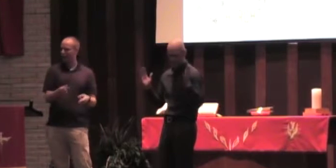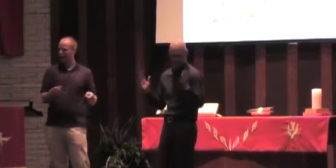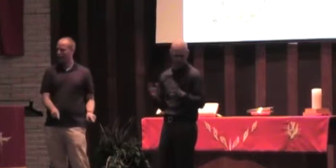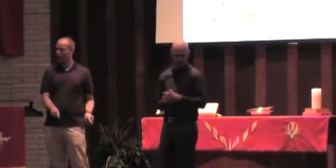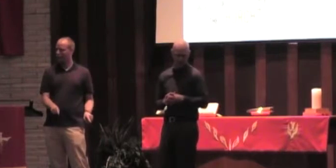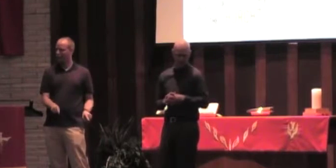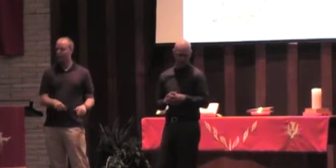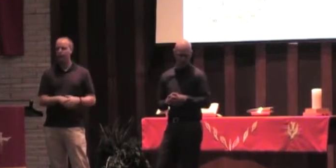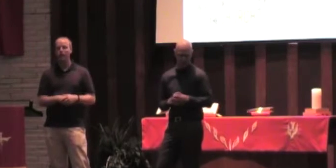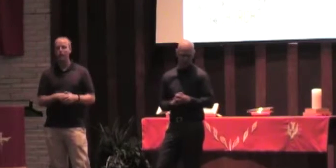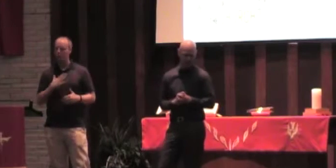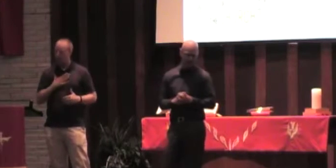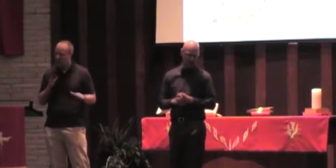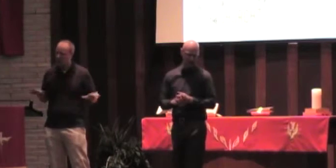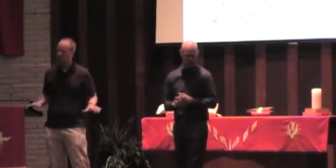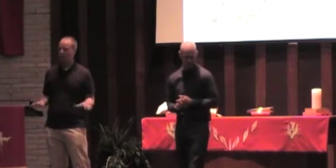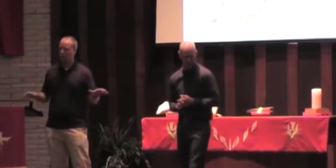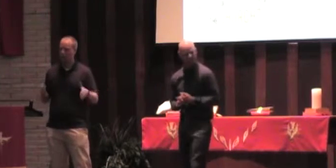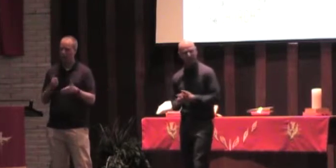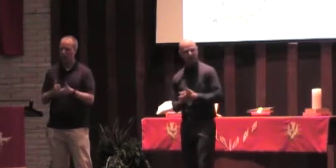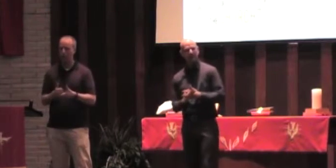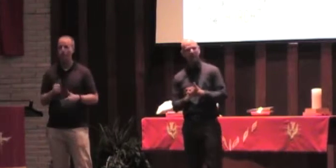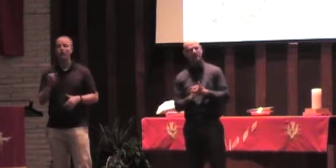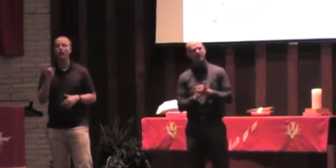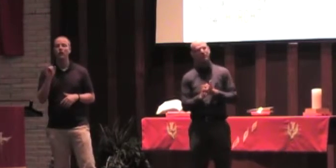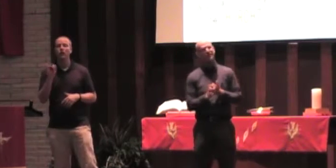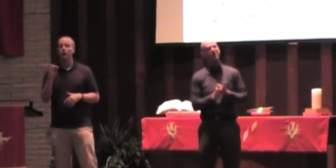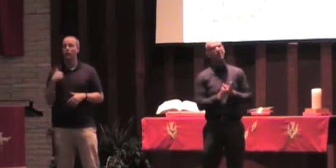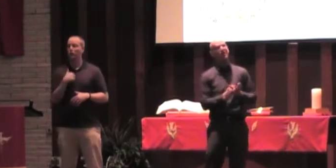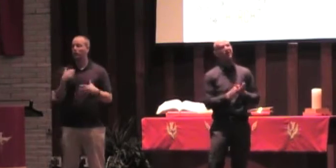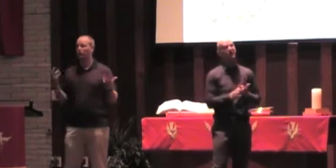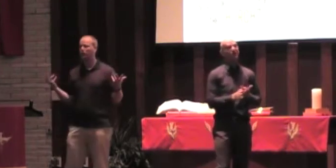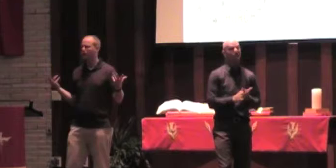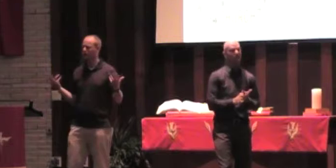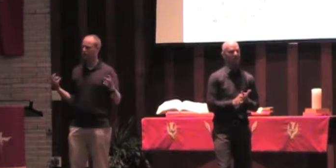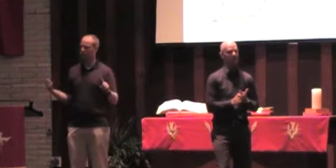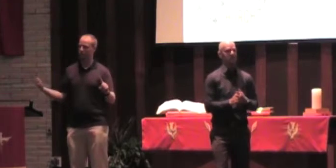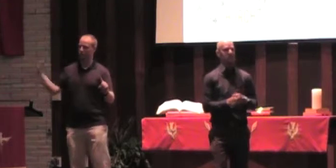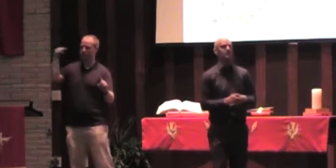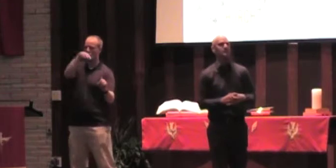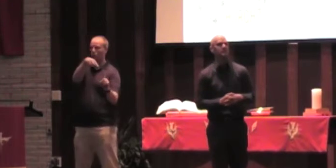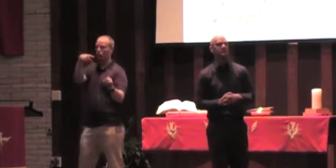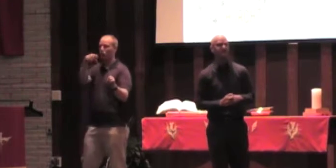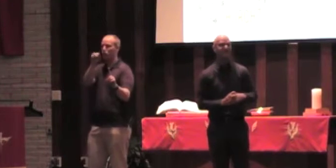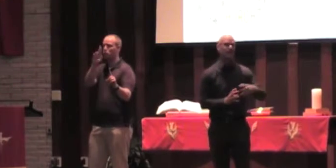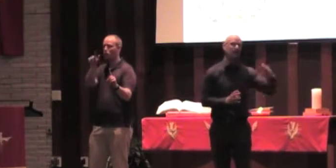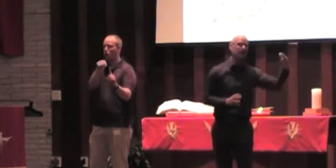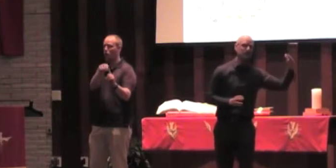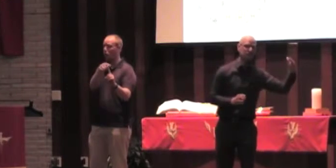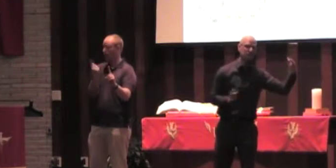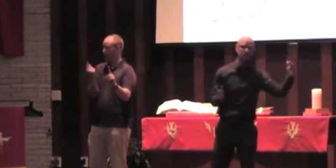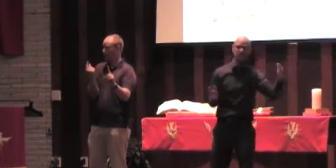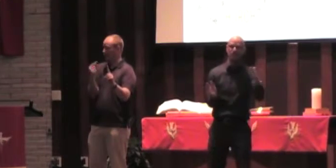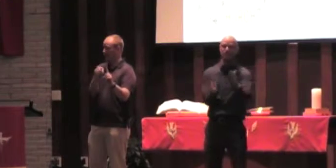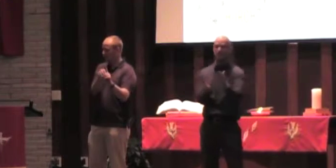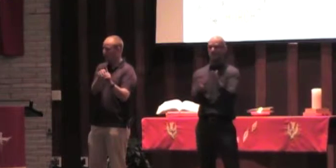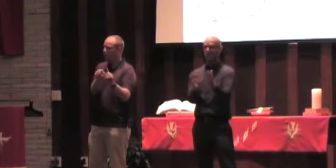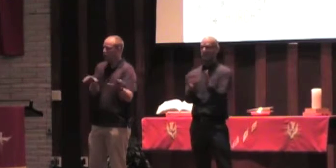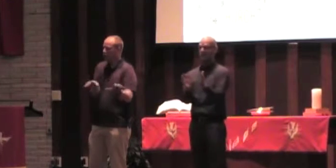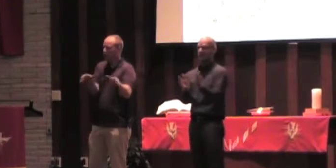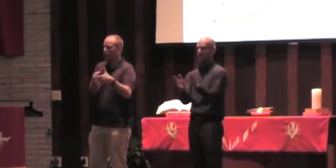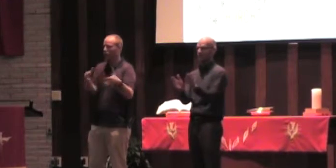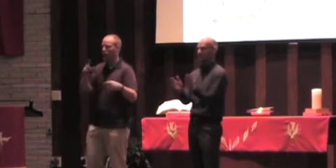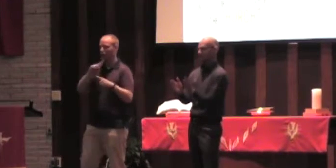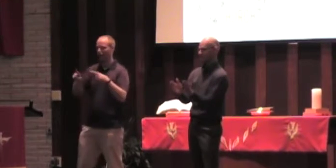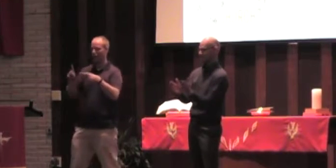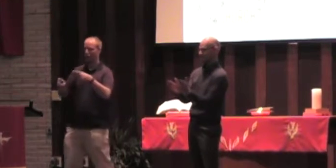and so if we were just to step back for a moment and say, what did Paul do? He did a lot, but just to keep my